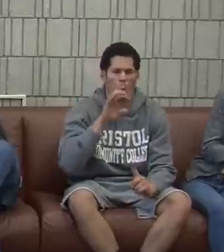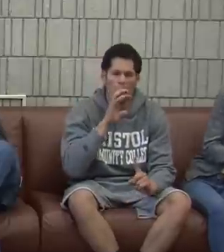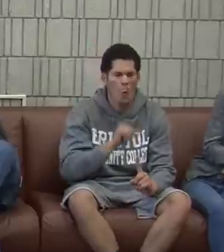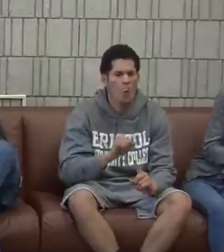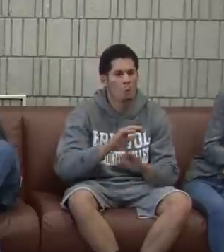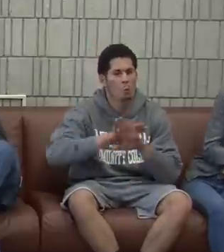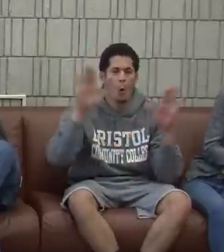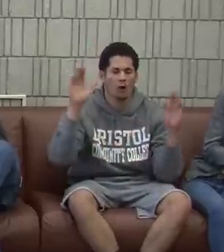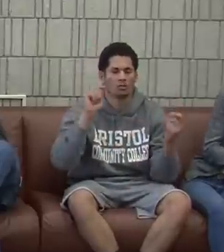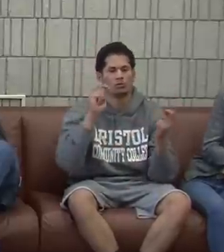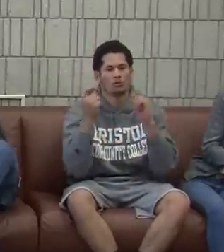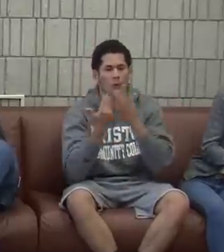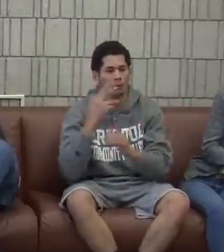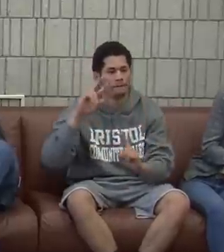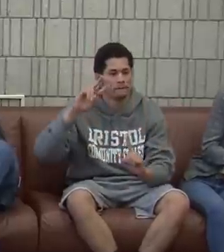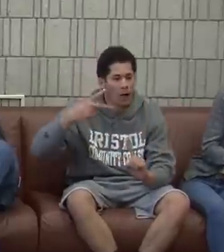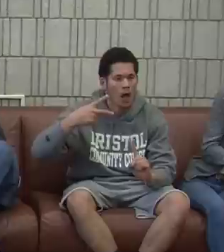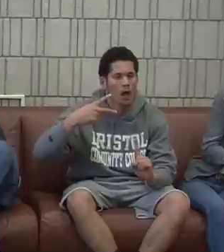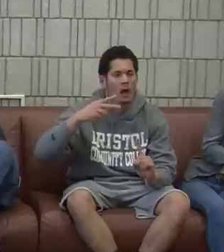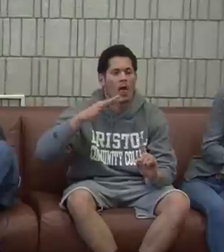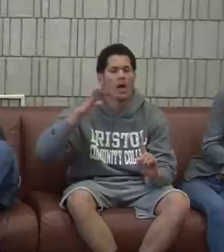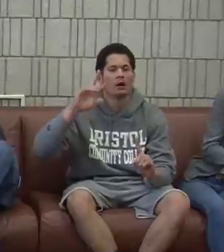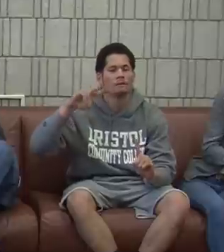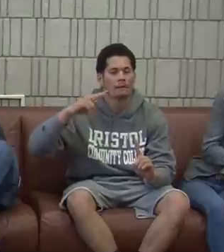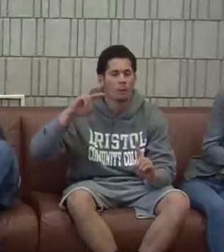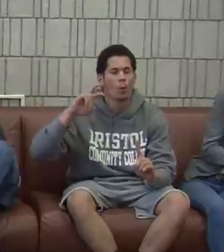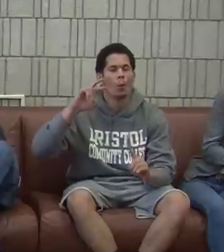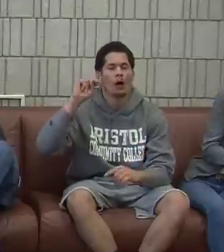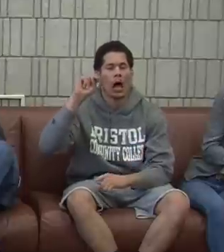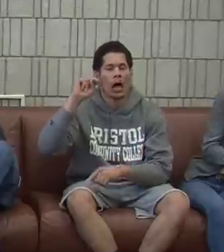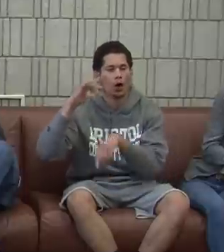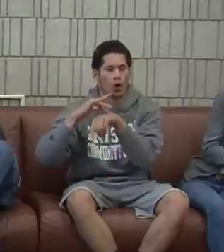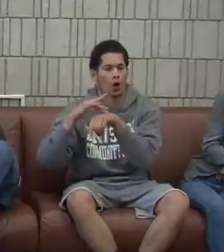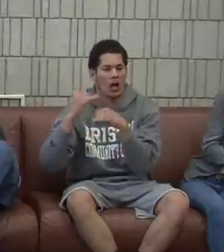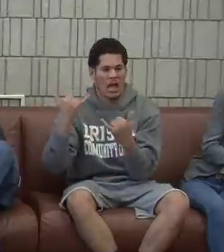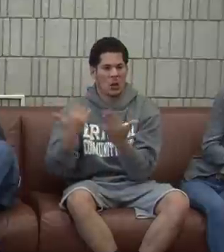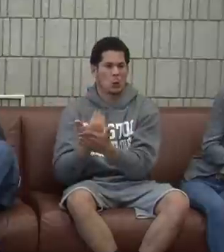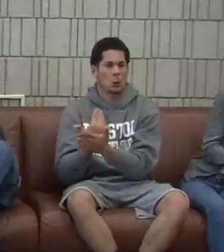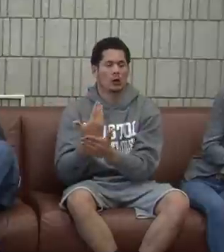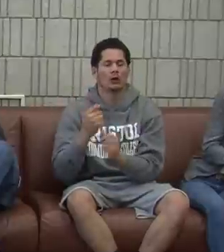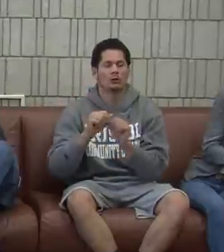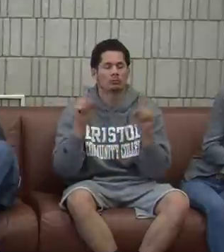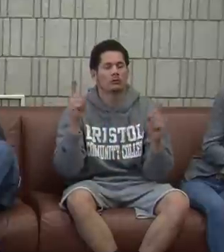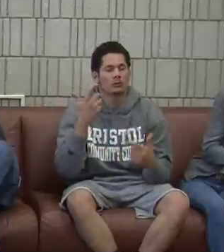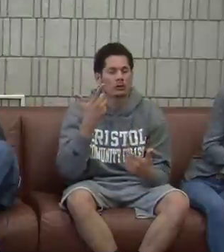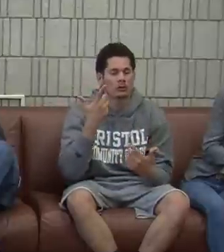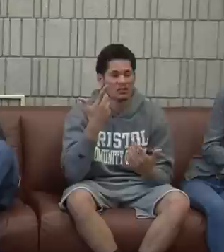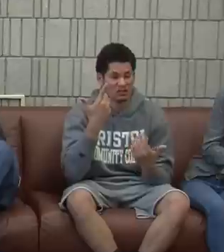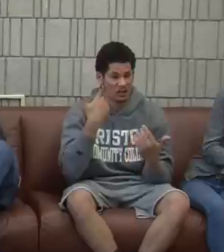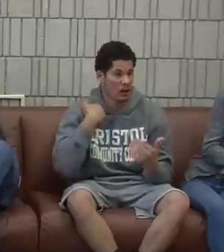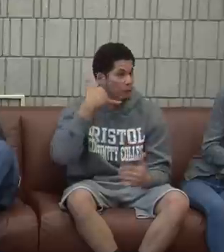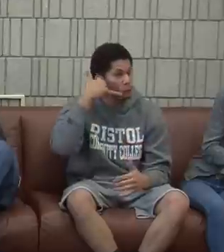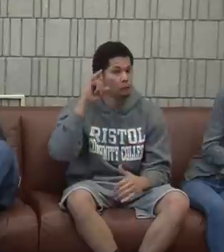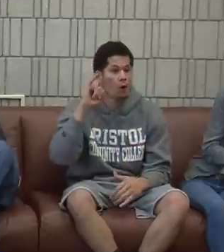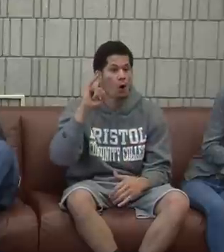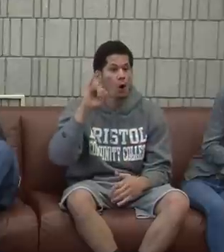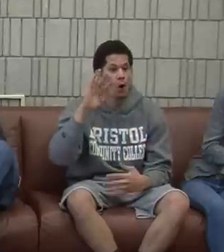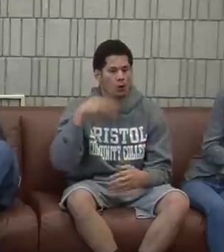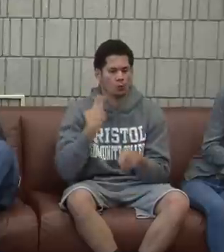And TTY, that's an old technology. People use a video phone now. Or they use this thing called the N-Touch. And